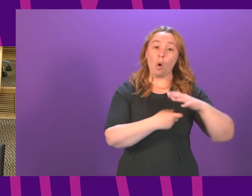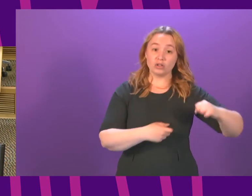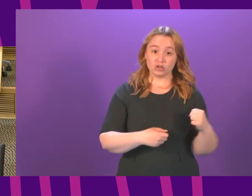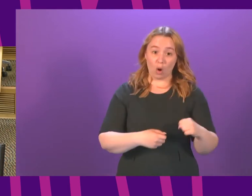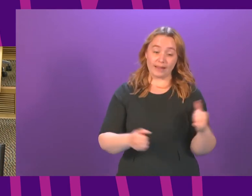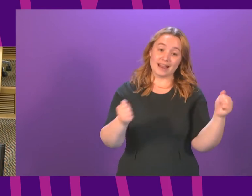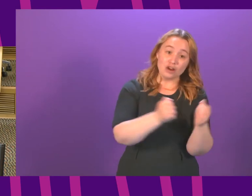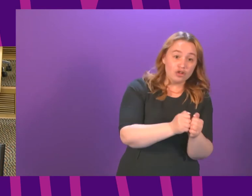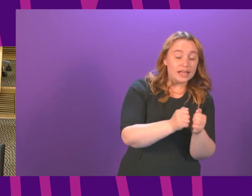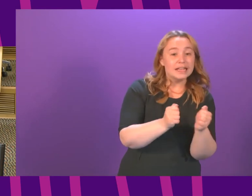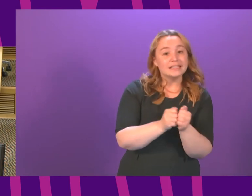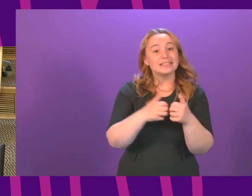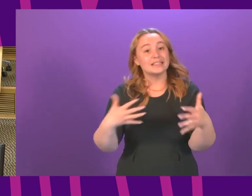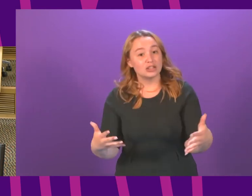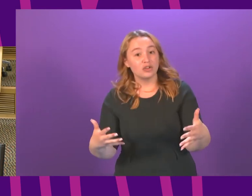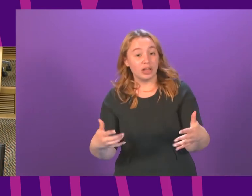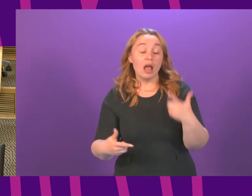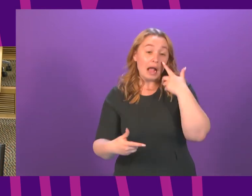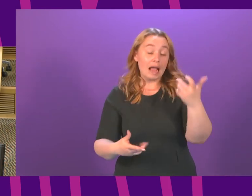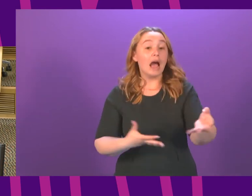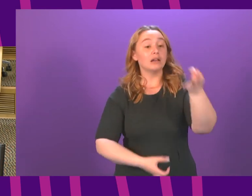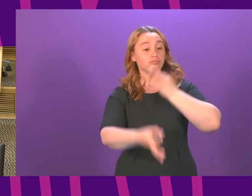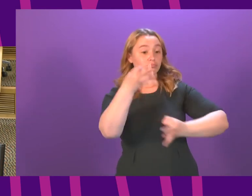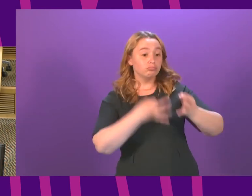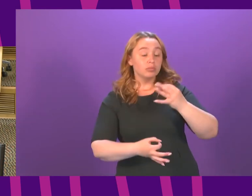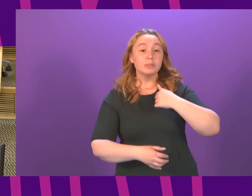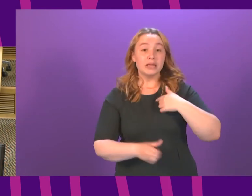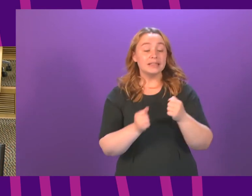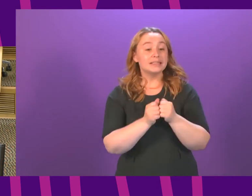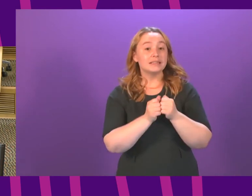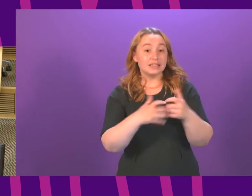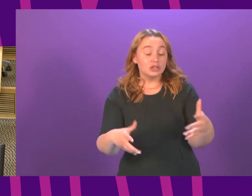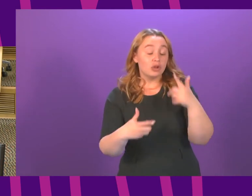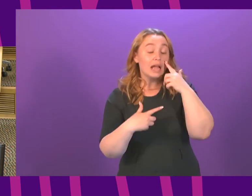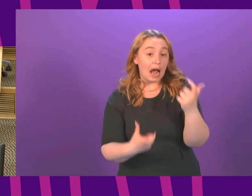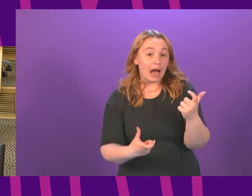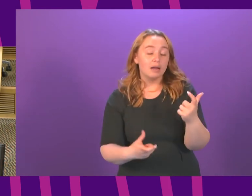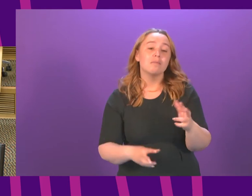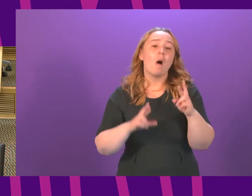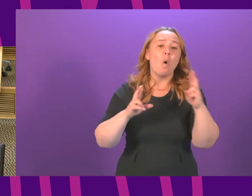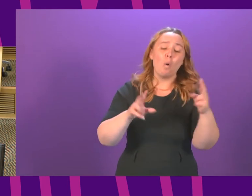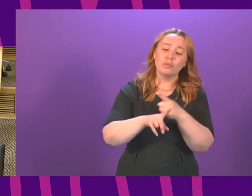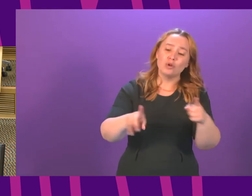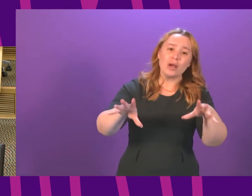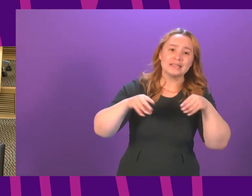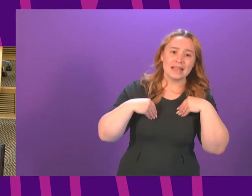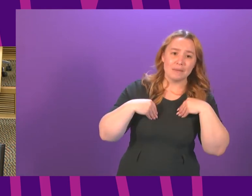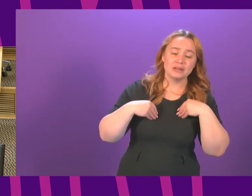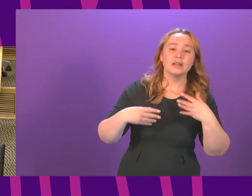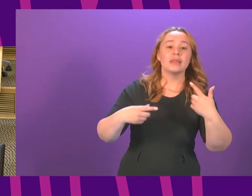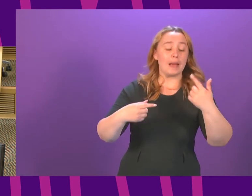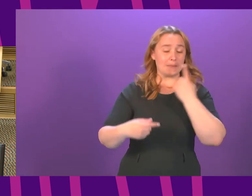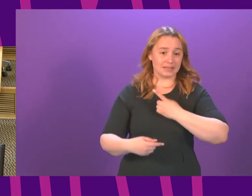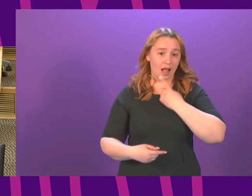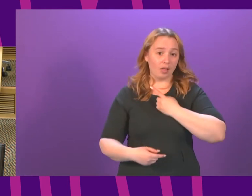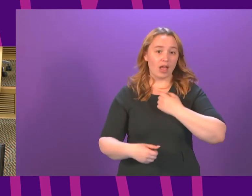the decisions I've taken and it's perfectly legitimate to question them and indeed to disagree with them. I hope everyone will accept that I don't take and the government doesn't take